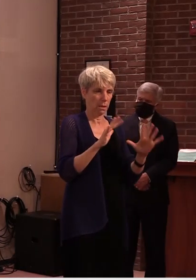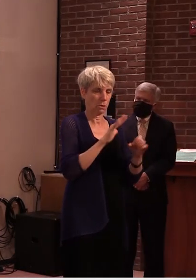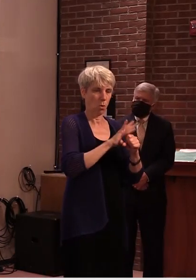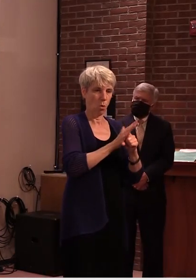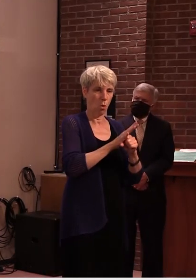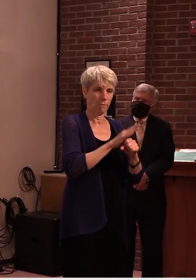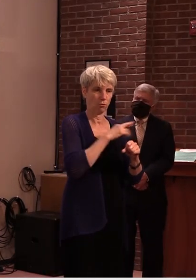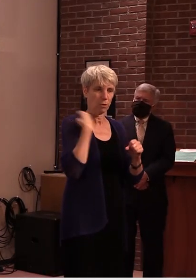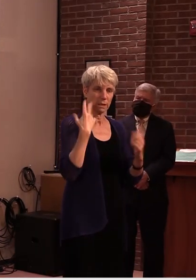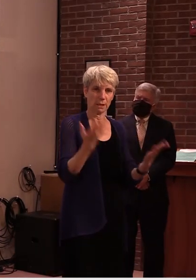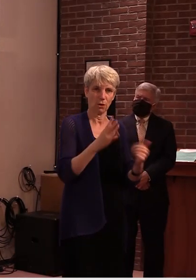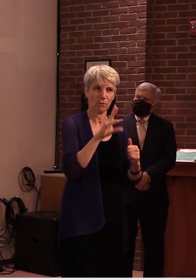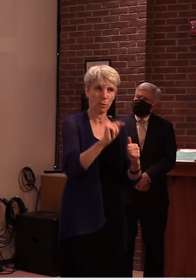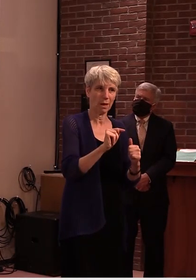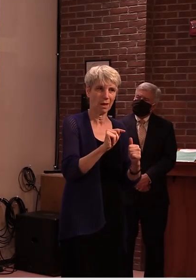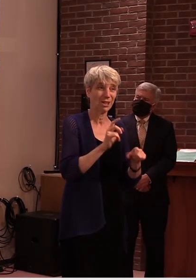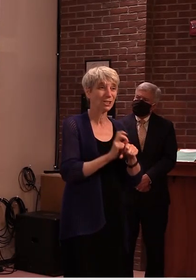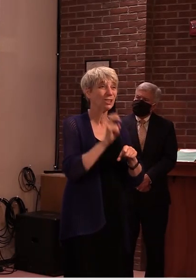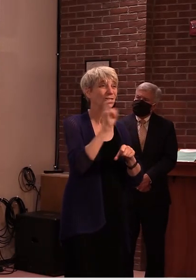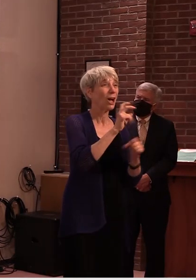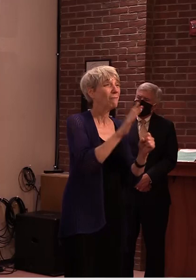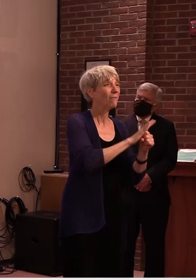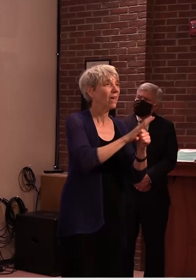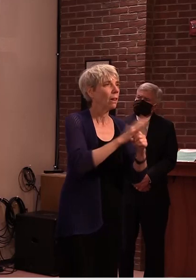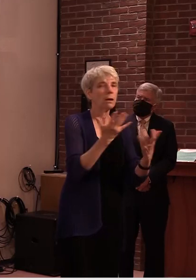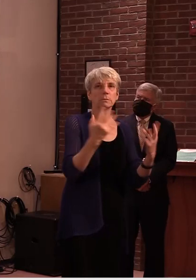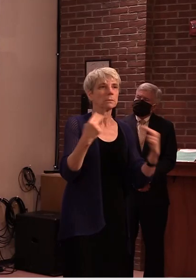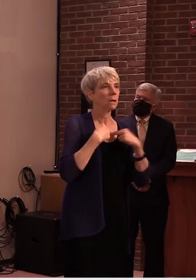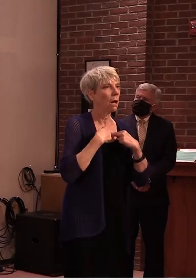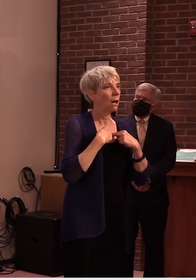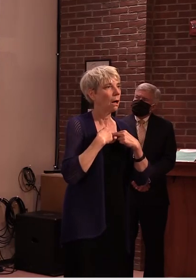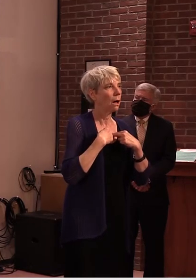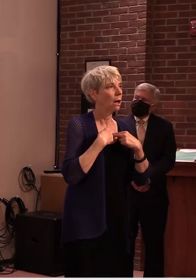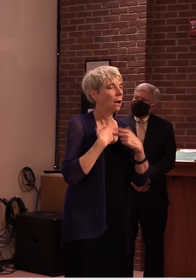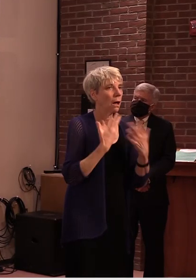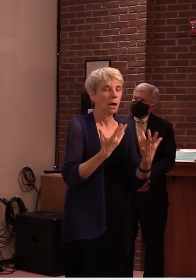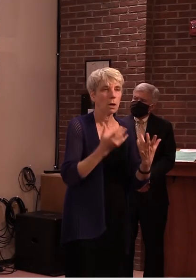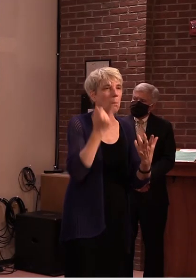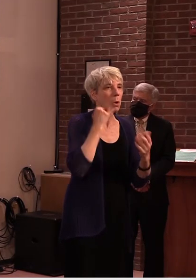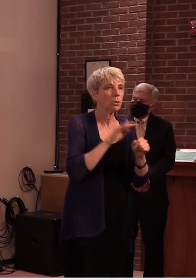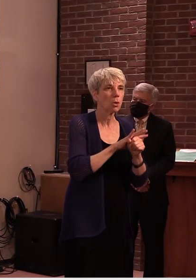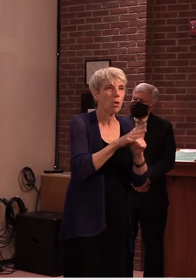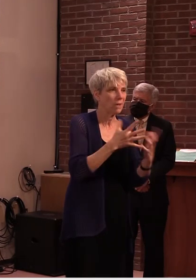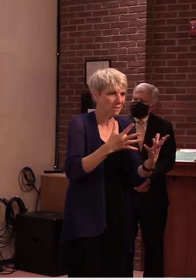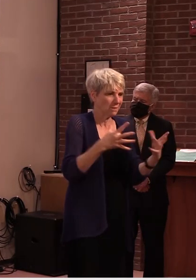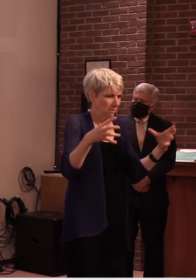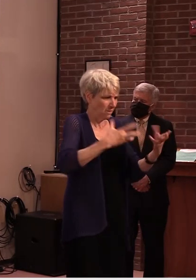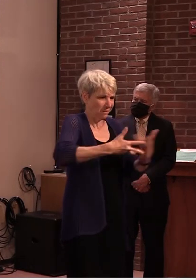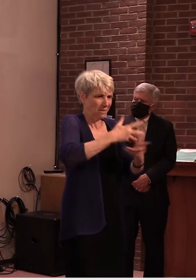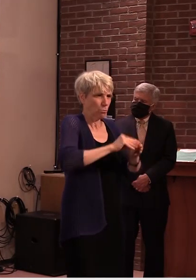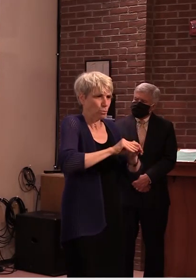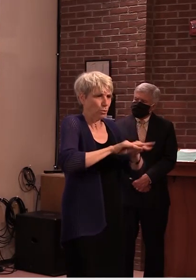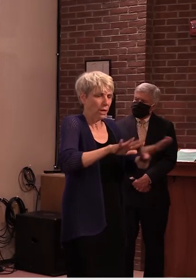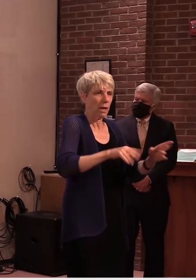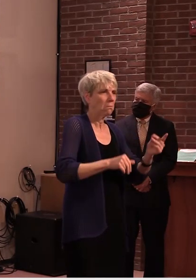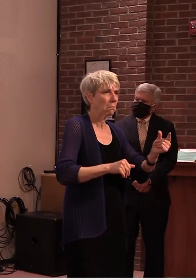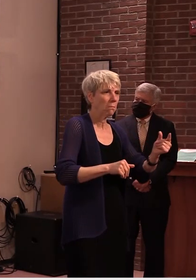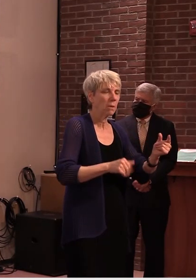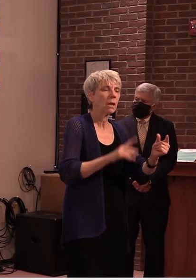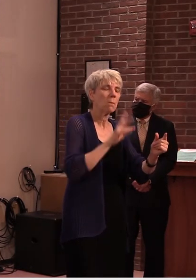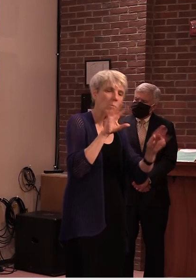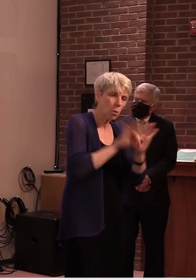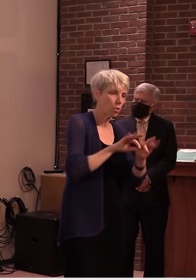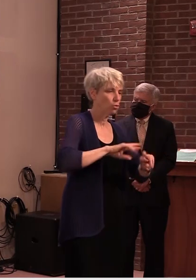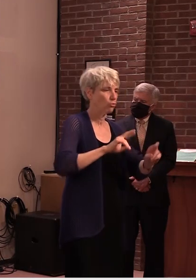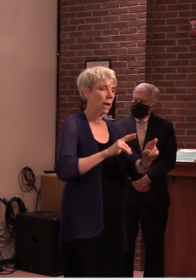vermont um so what i will say to you is is that uh in our morning briefing this morning with the leadership team we're